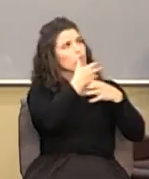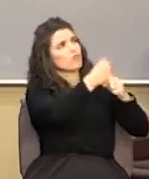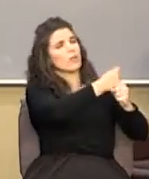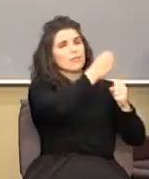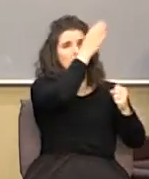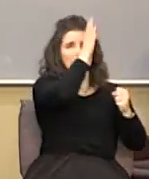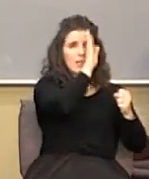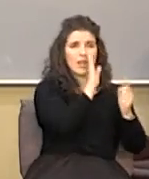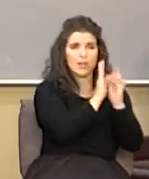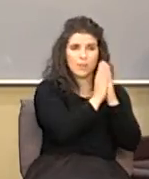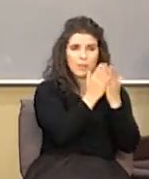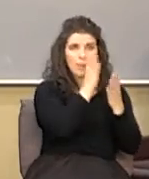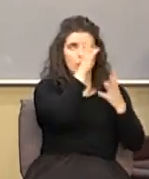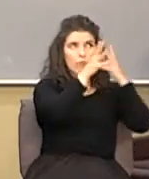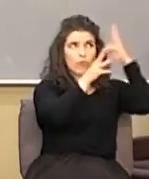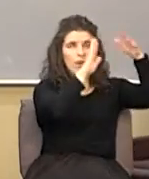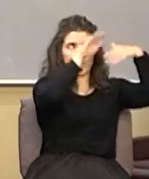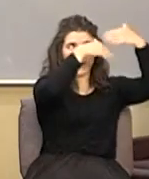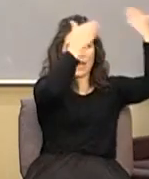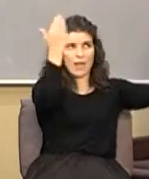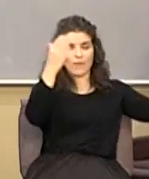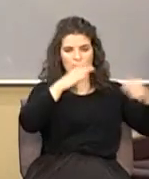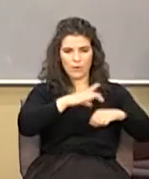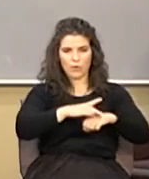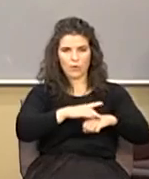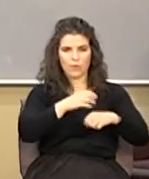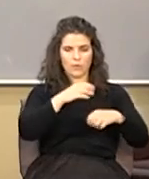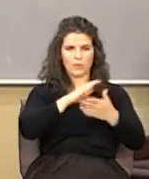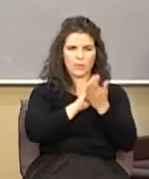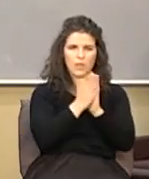God of the Bible the creator of heaven and earth to be your savior